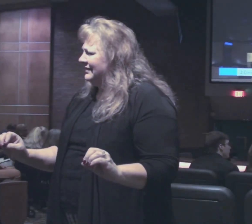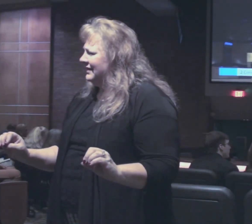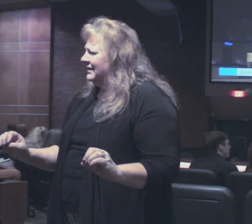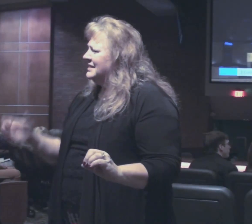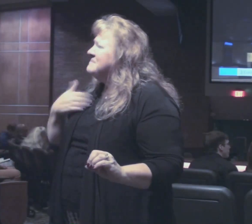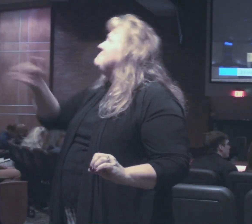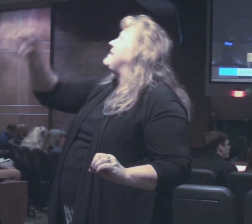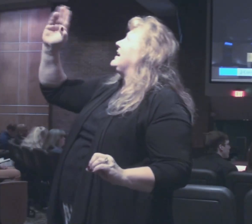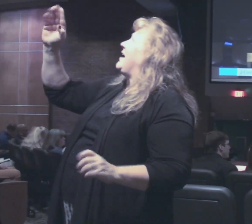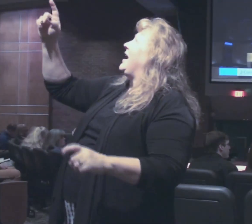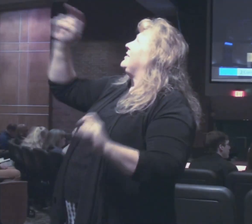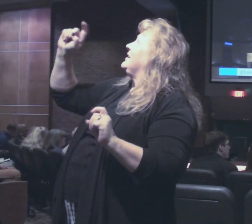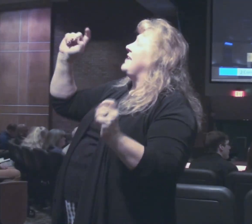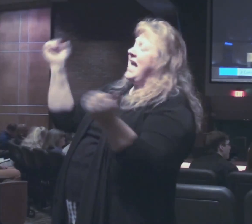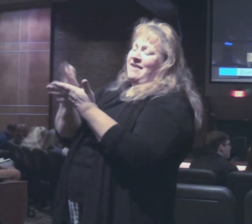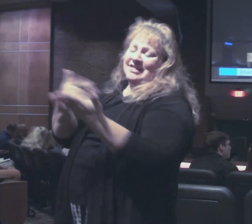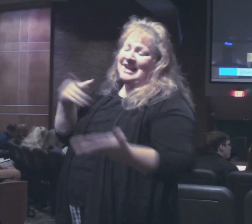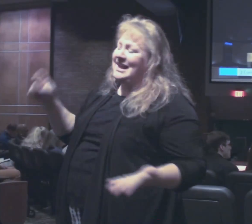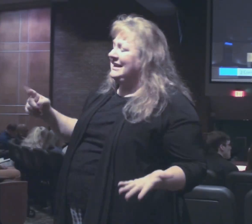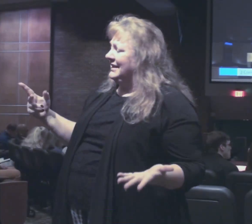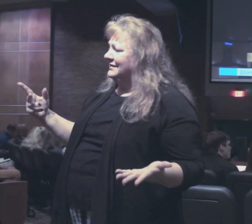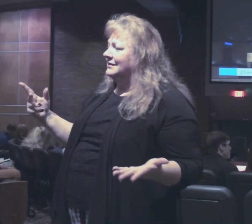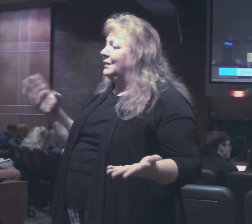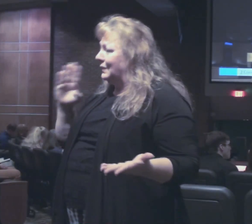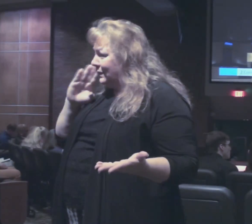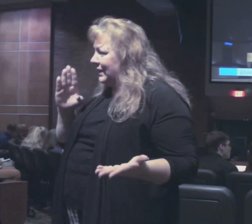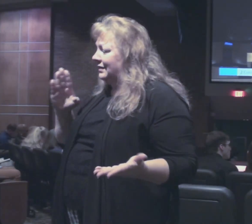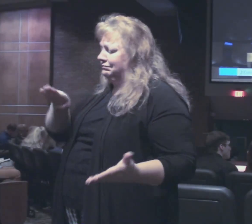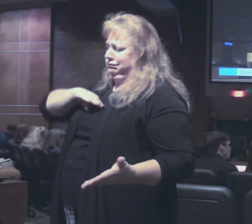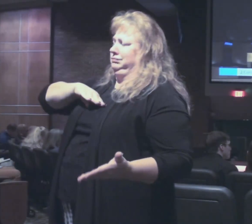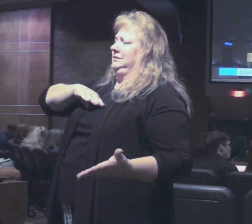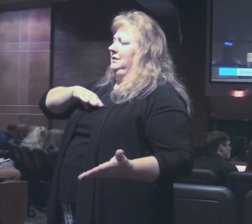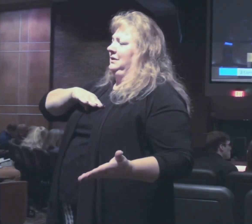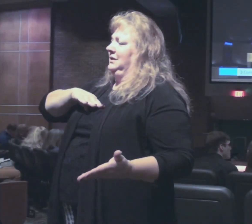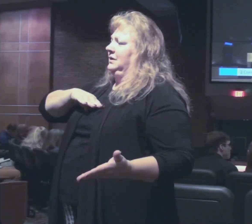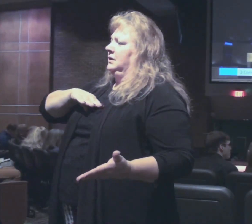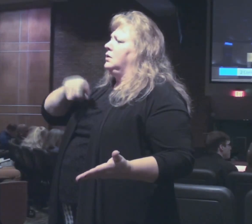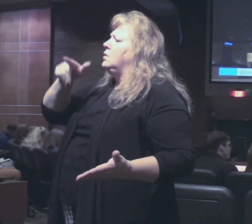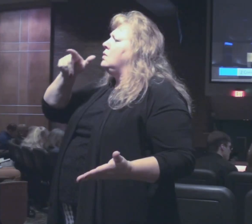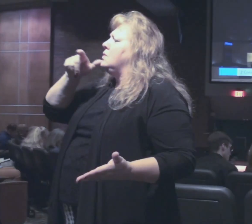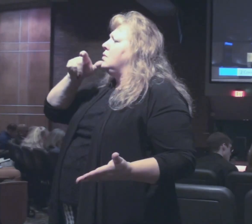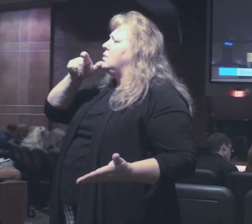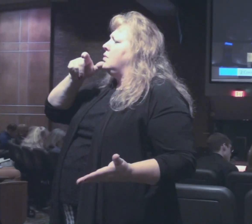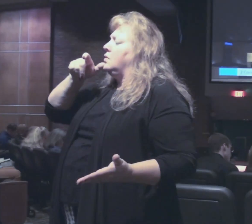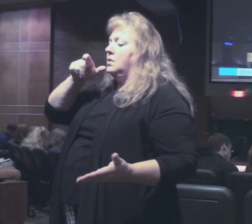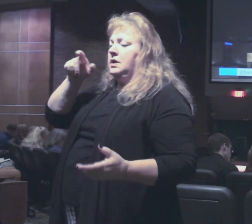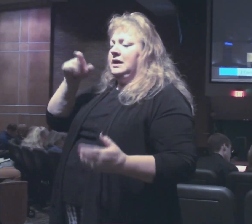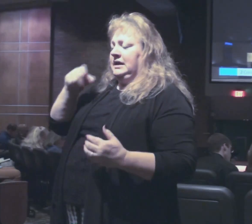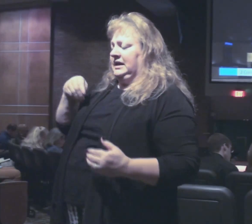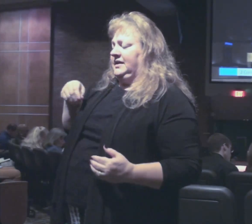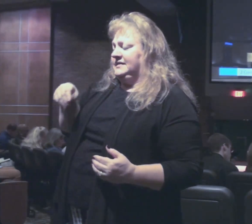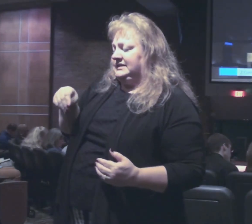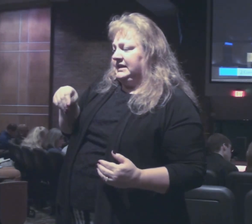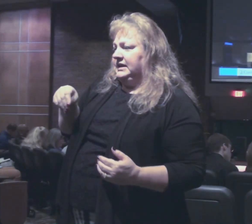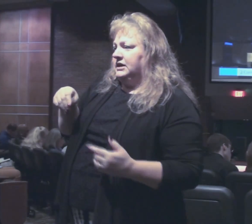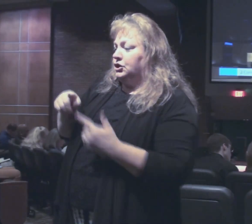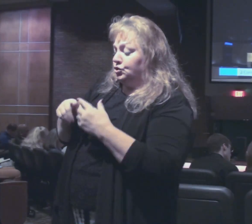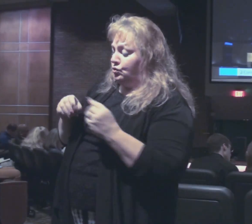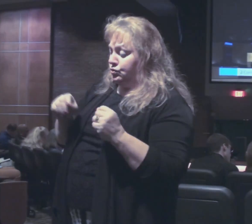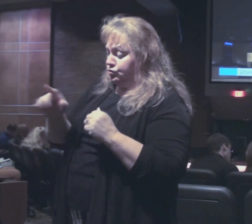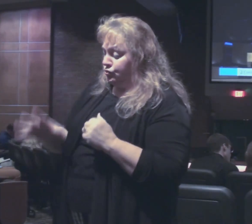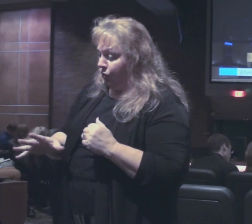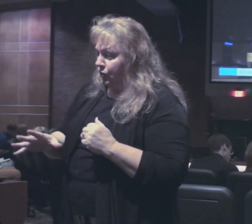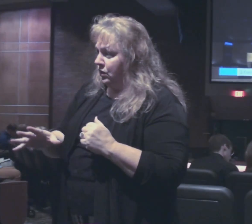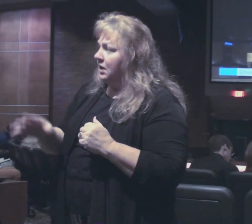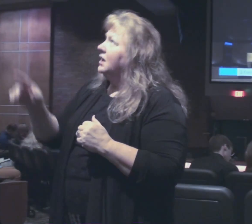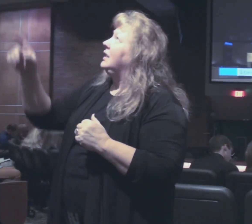my God will supply all your needs now he who supplies seed to the sower and bread for food will